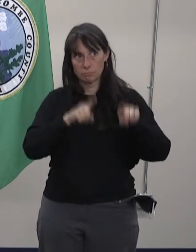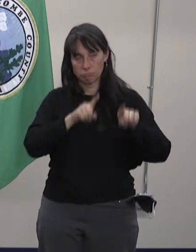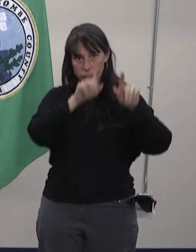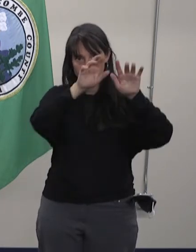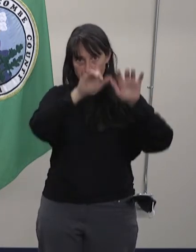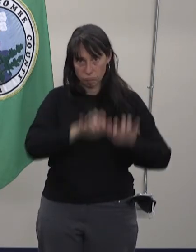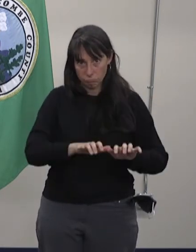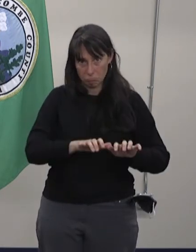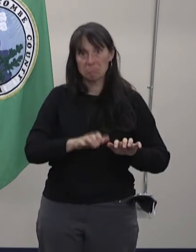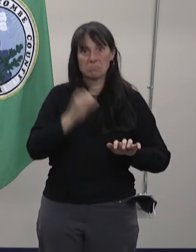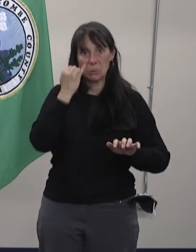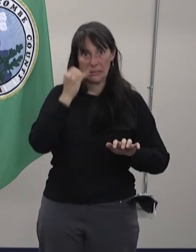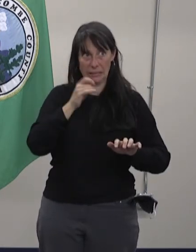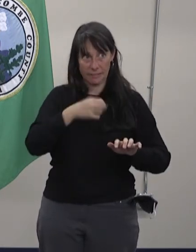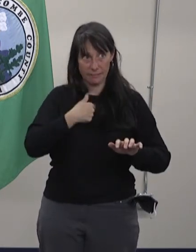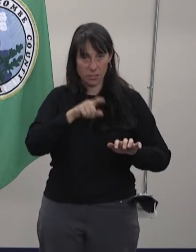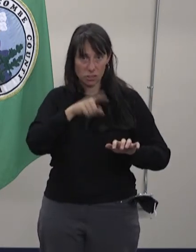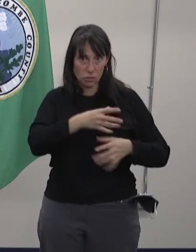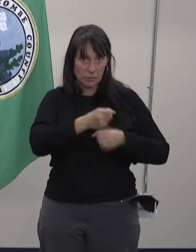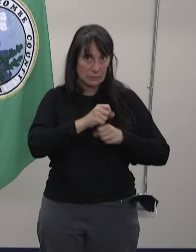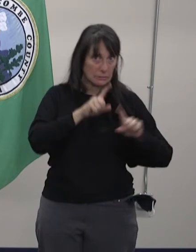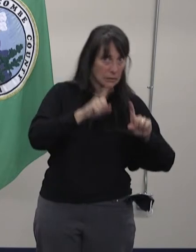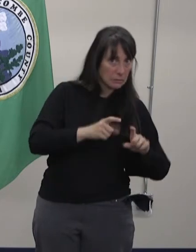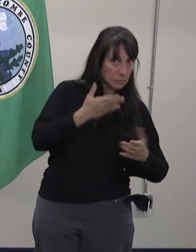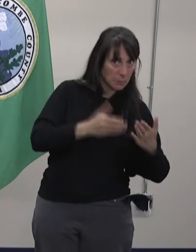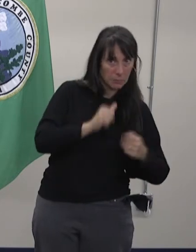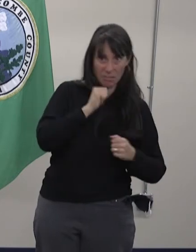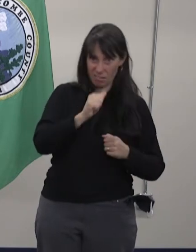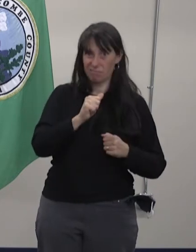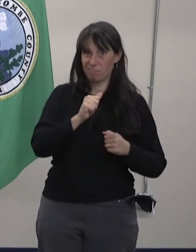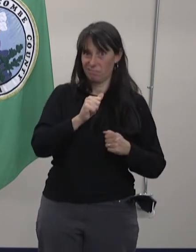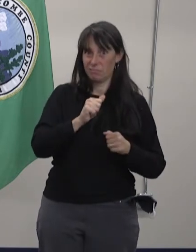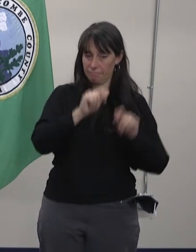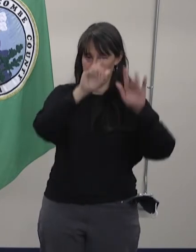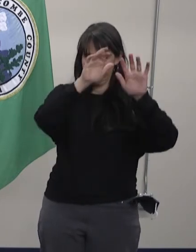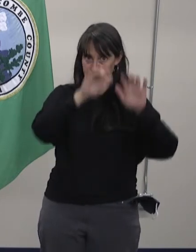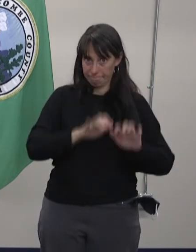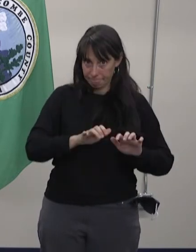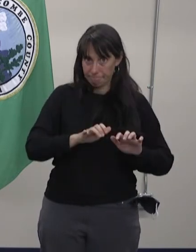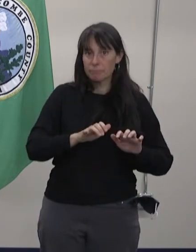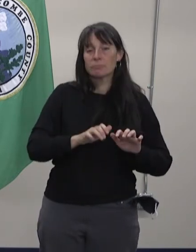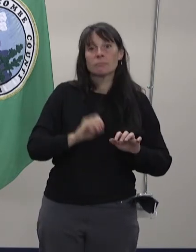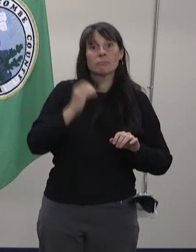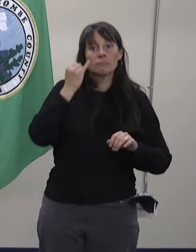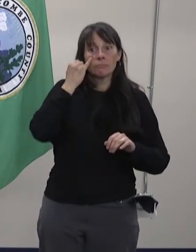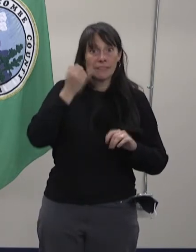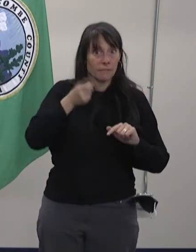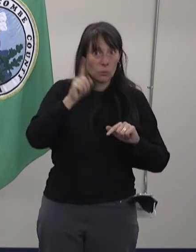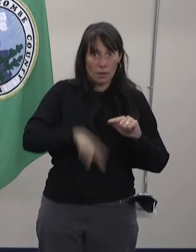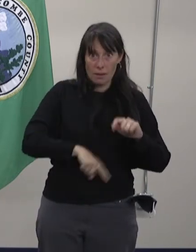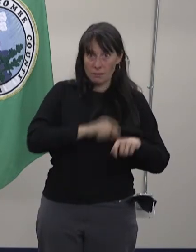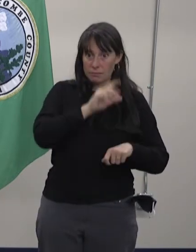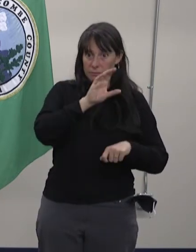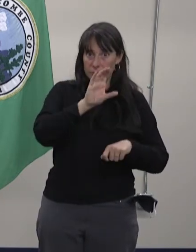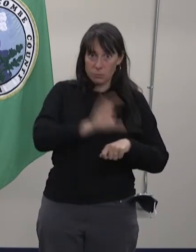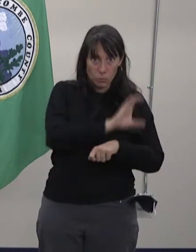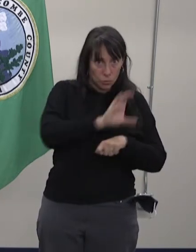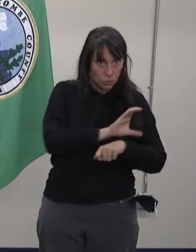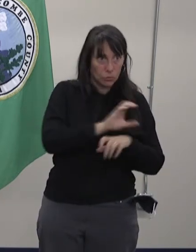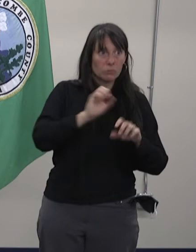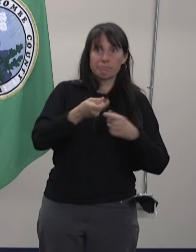for testing at one of the community testing sites. You can also complete the self checker over the phone